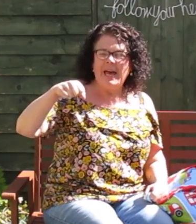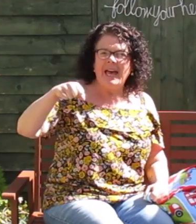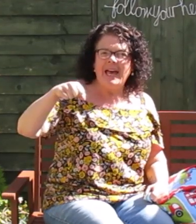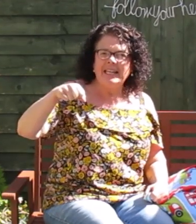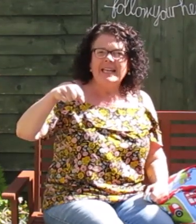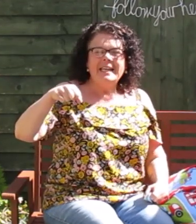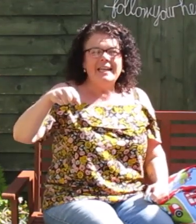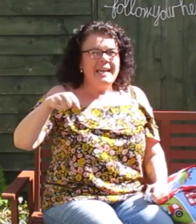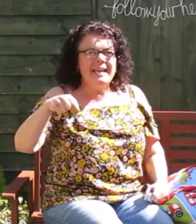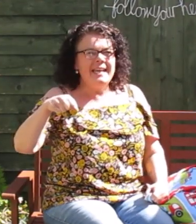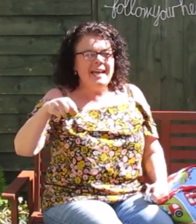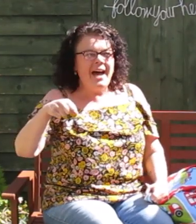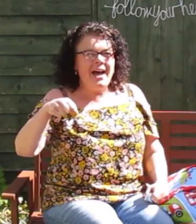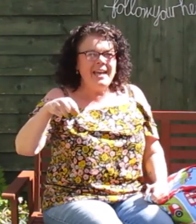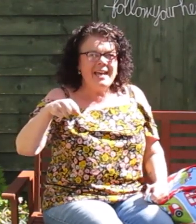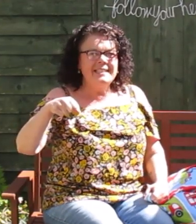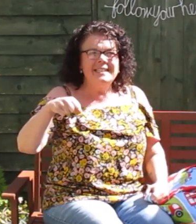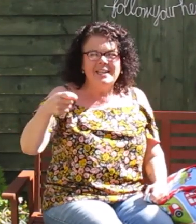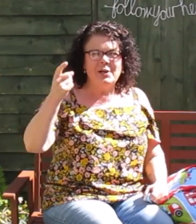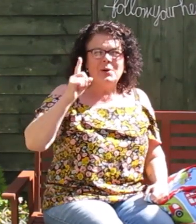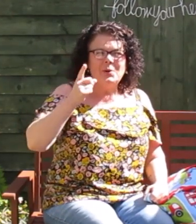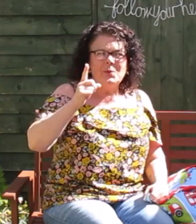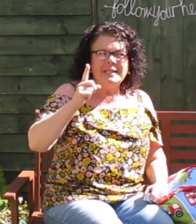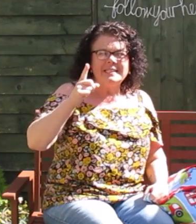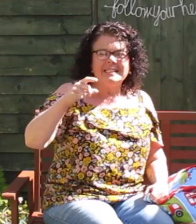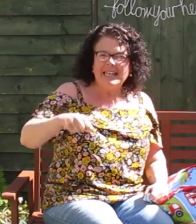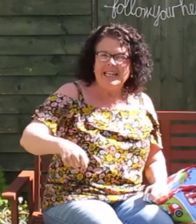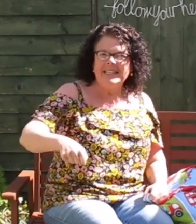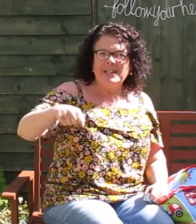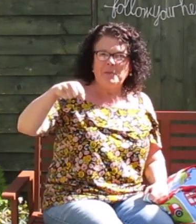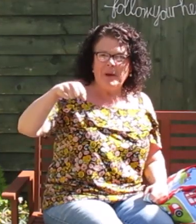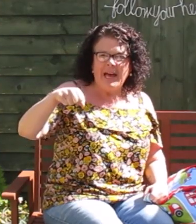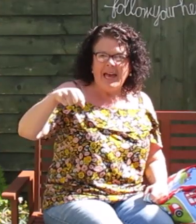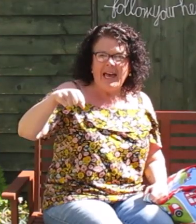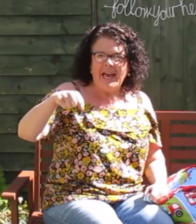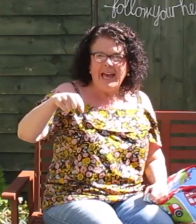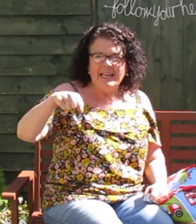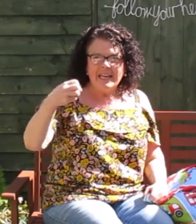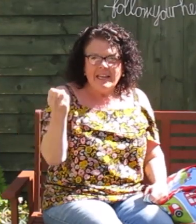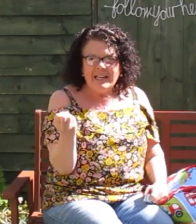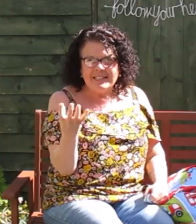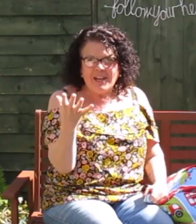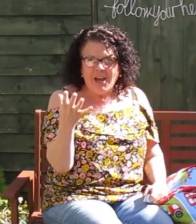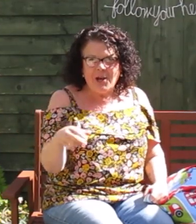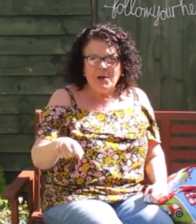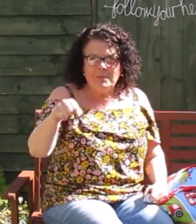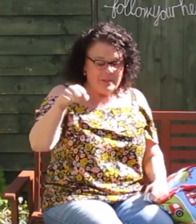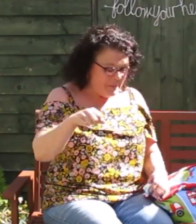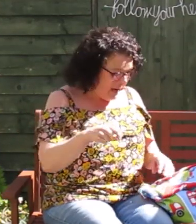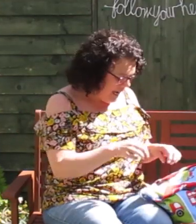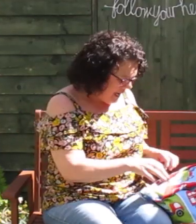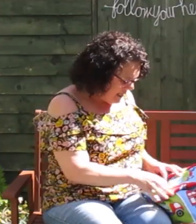bag? E-I-A-D-O. What's in the bag? Let's open the bag.